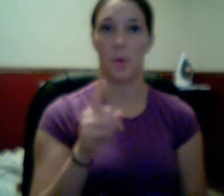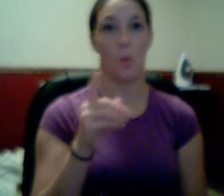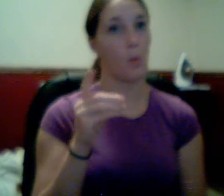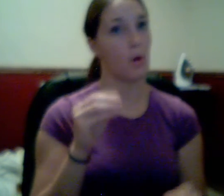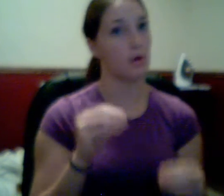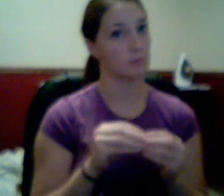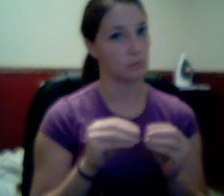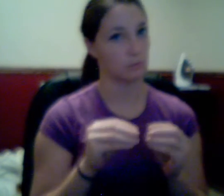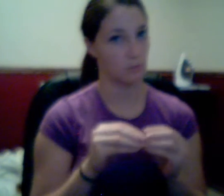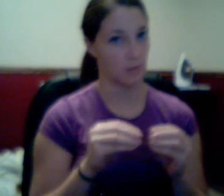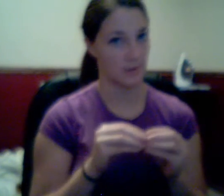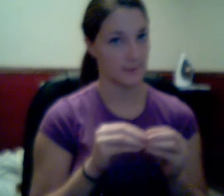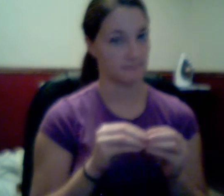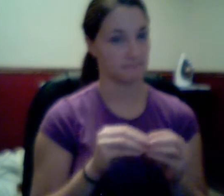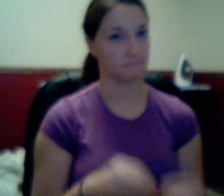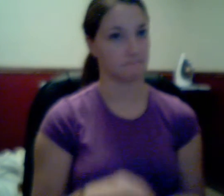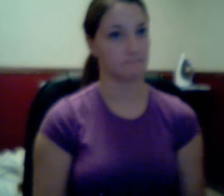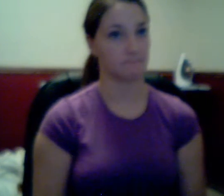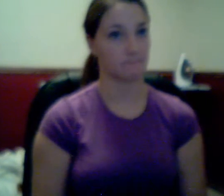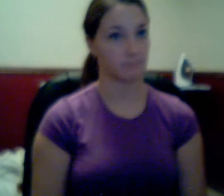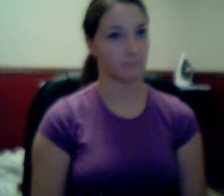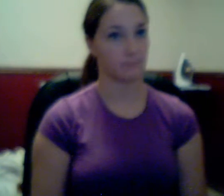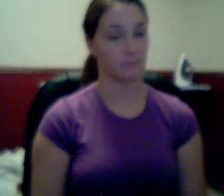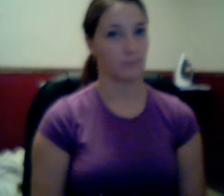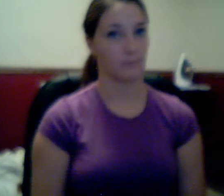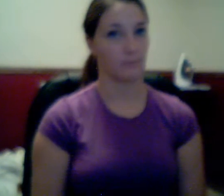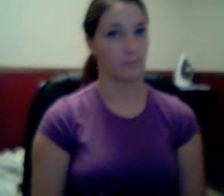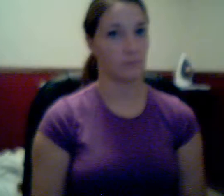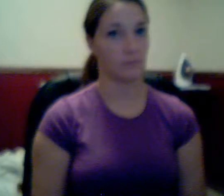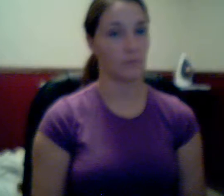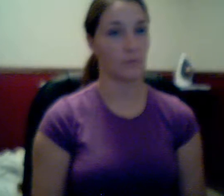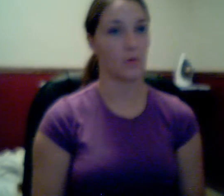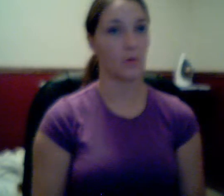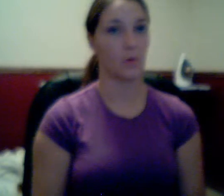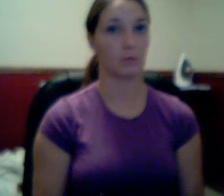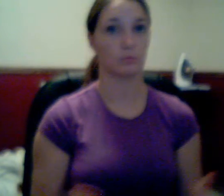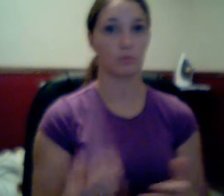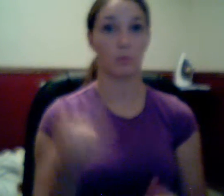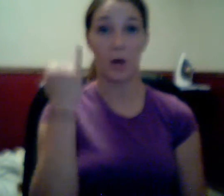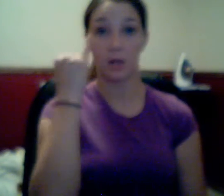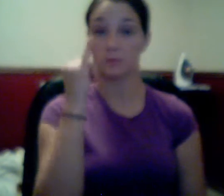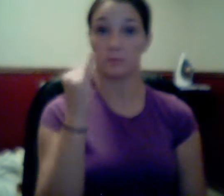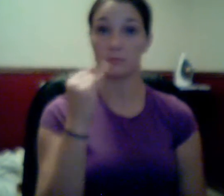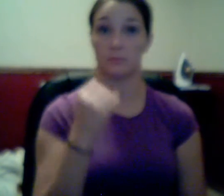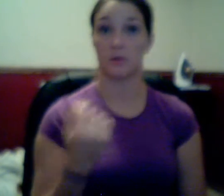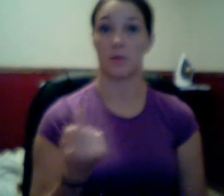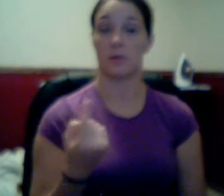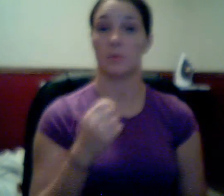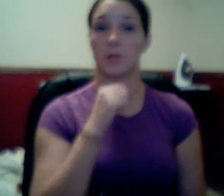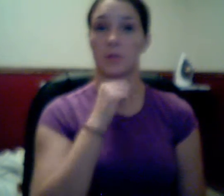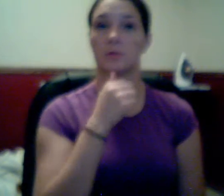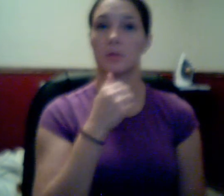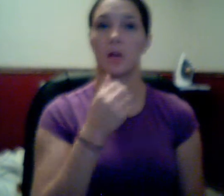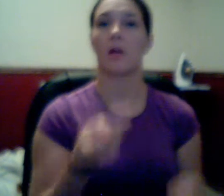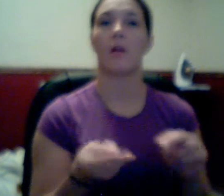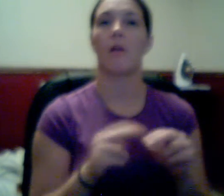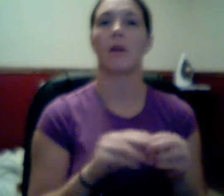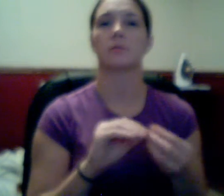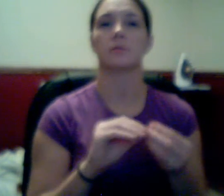And it's, well, what if something isn't on a number line? Good. You know,